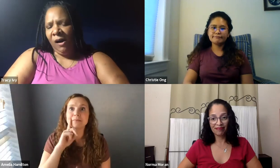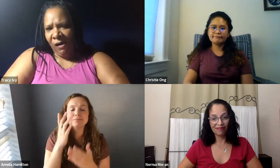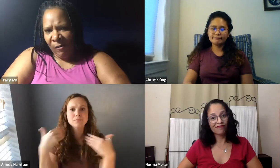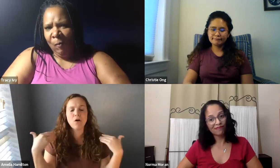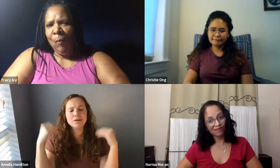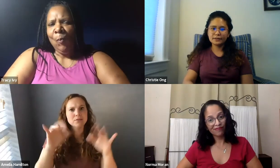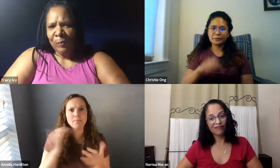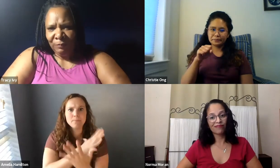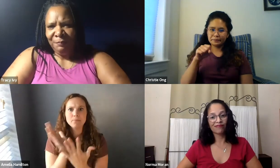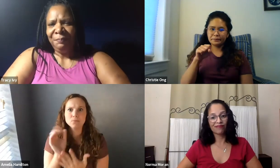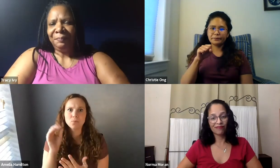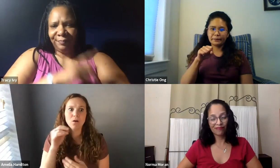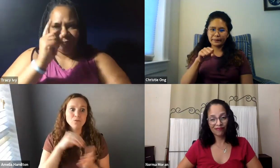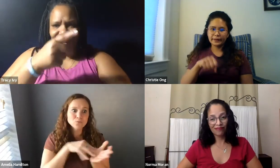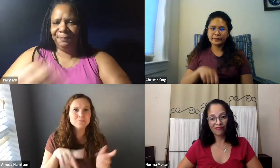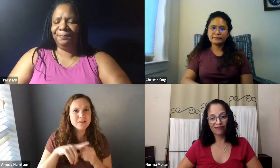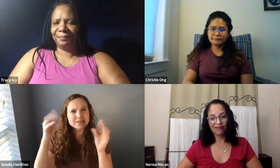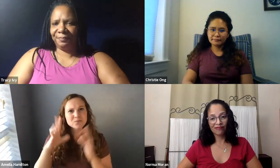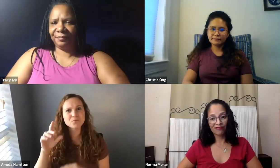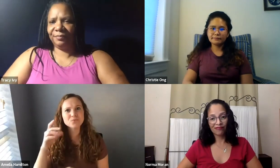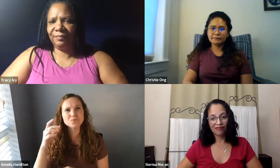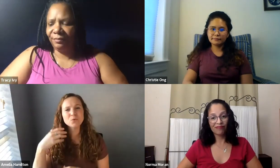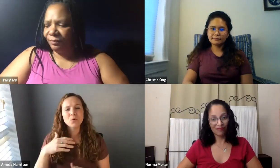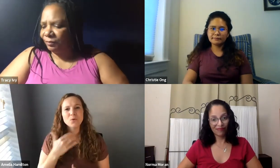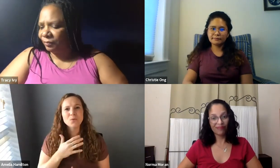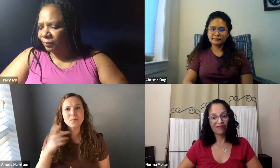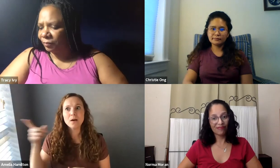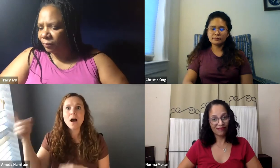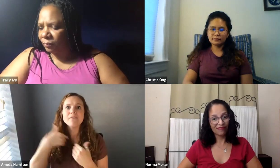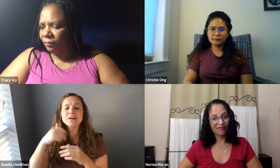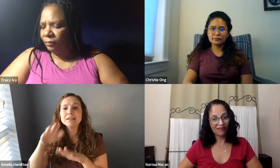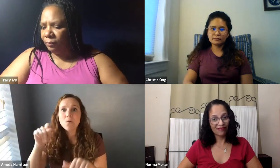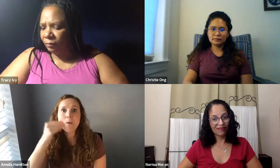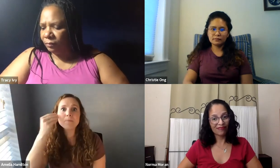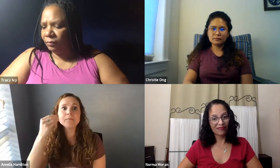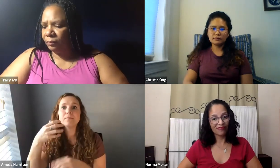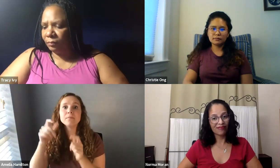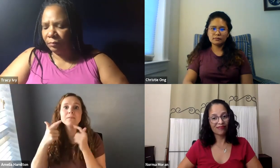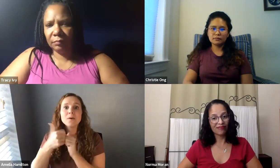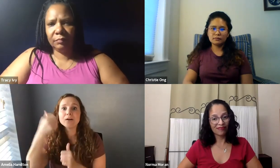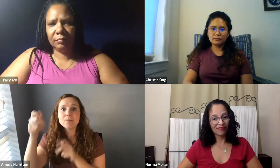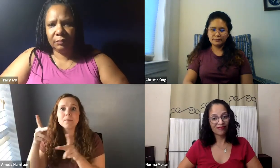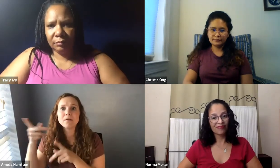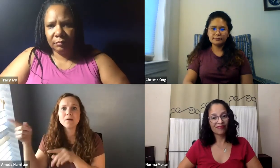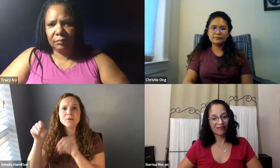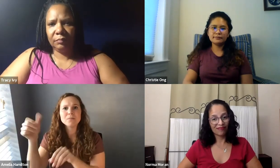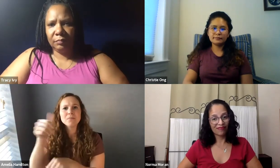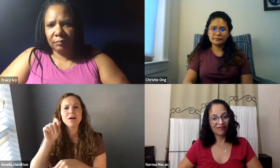are older and high risk. And we have some younger people who are high risk as well. But, you know, we have people with